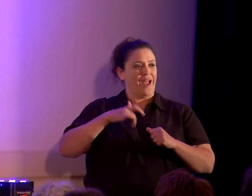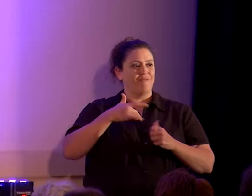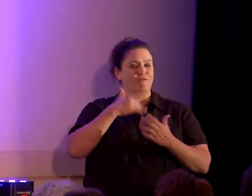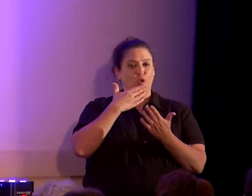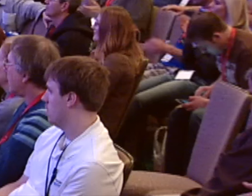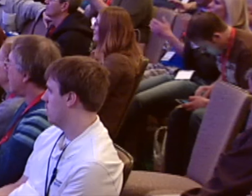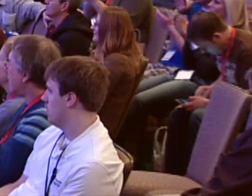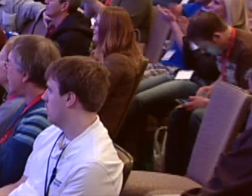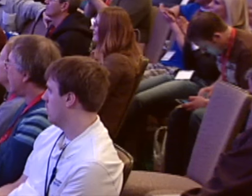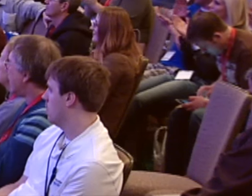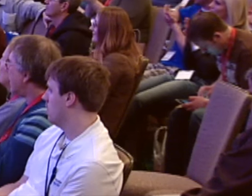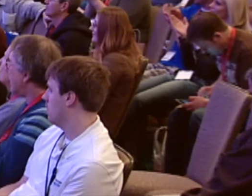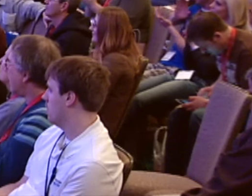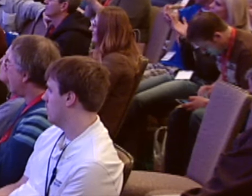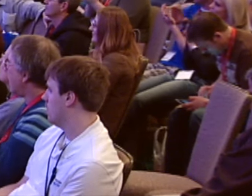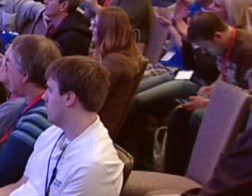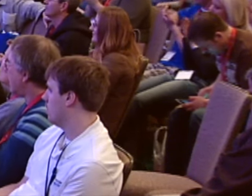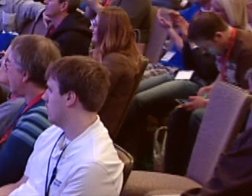not knowing.